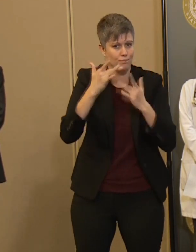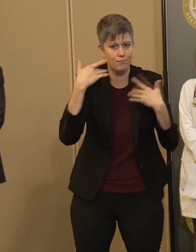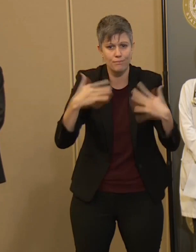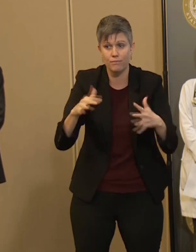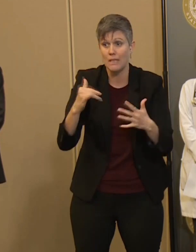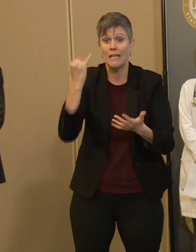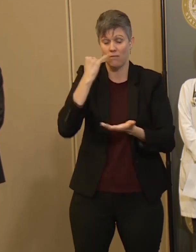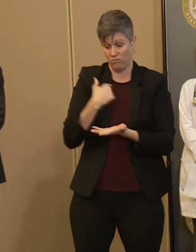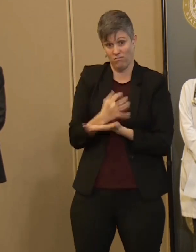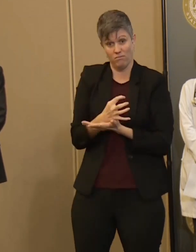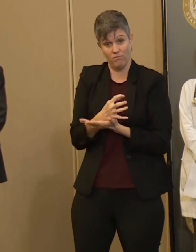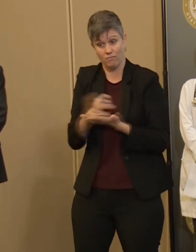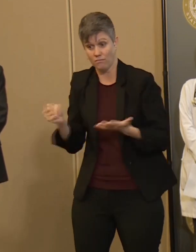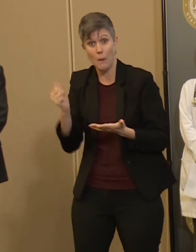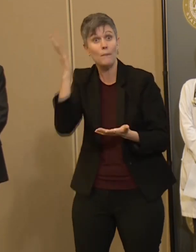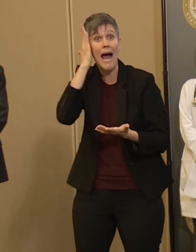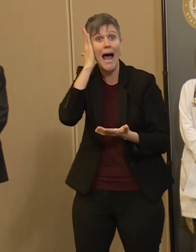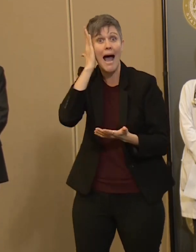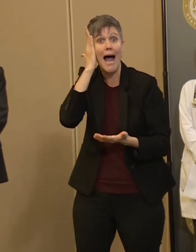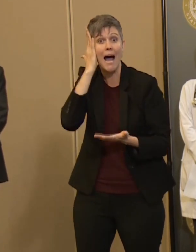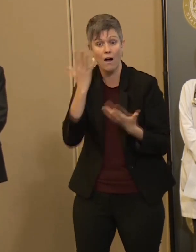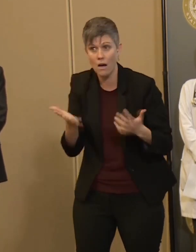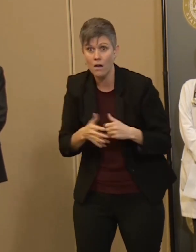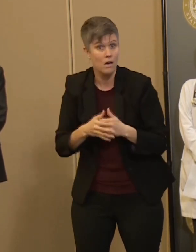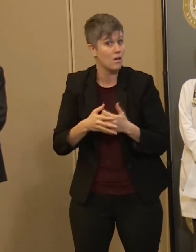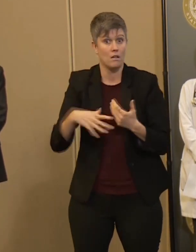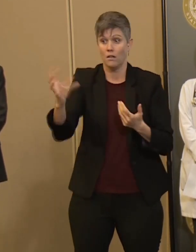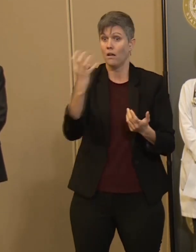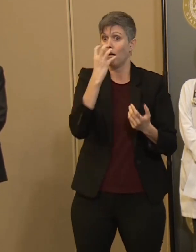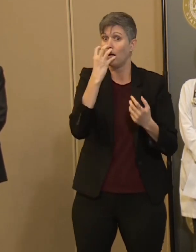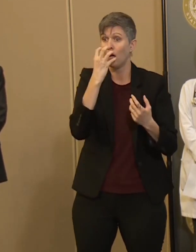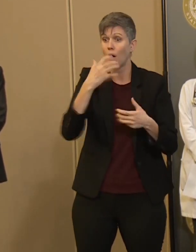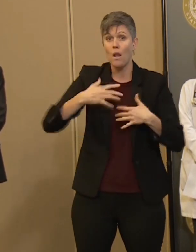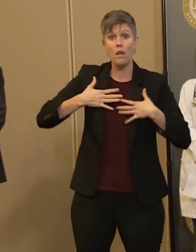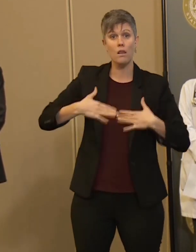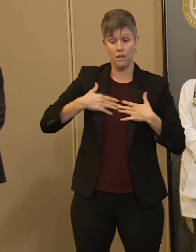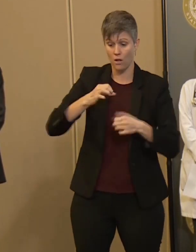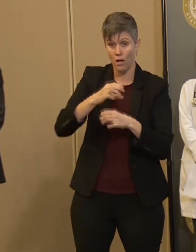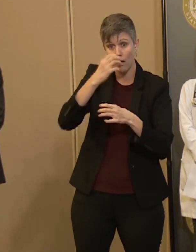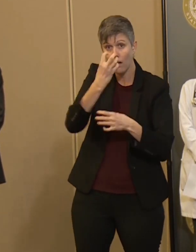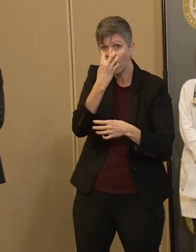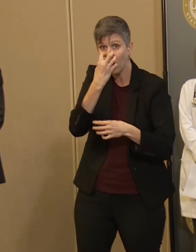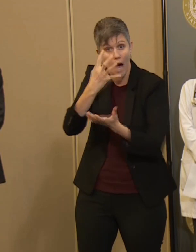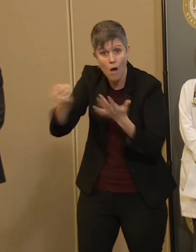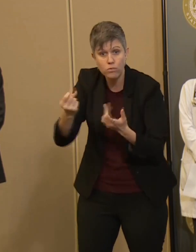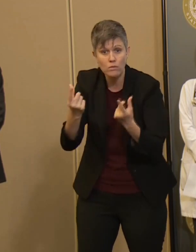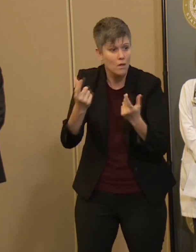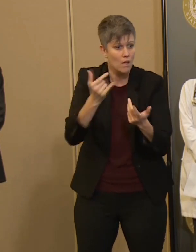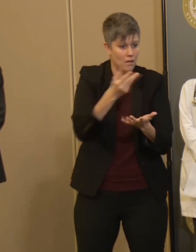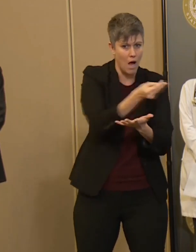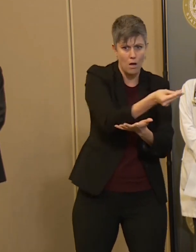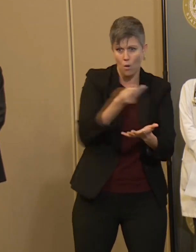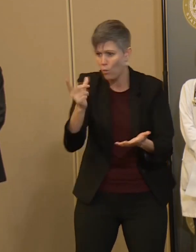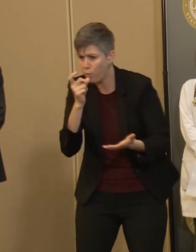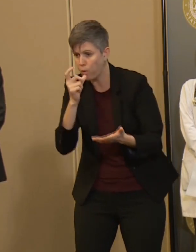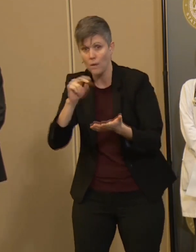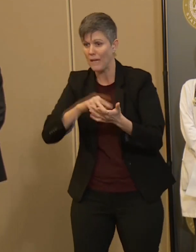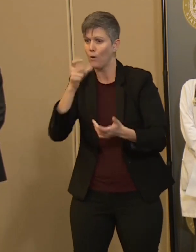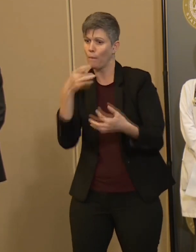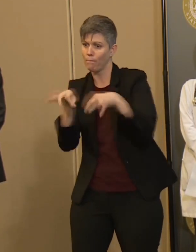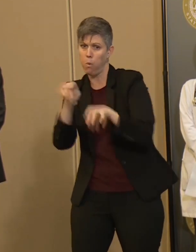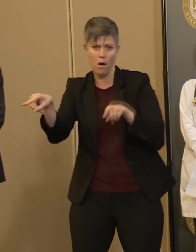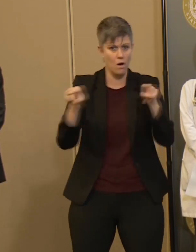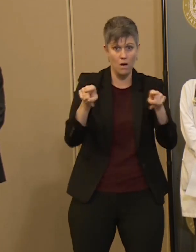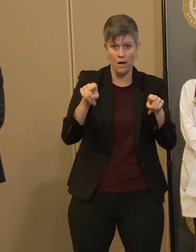beds, we have to make difficult decisions about who gets the ventilator or not, who gets the opportunity to survive